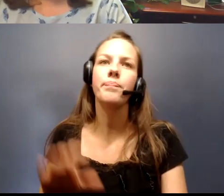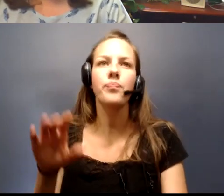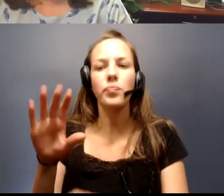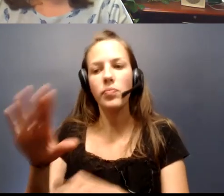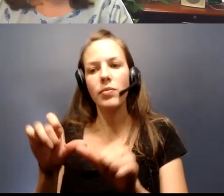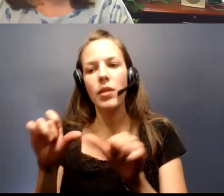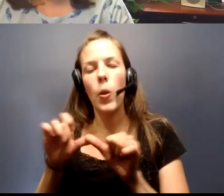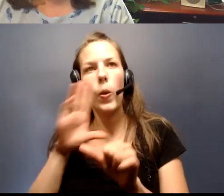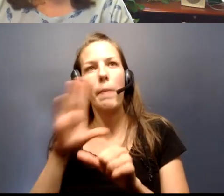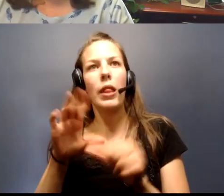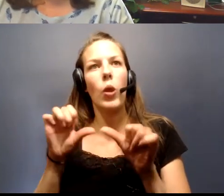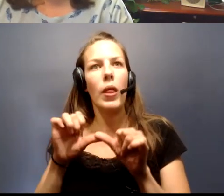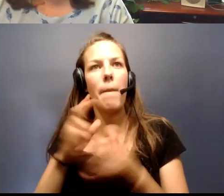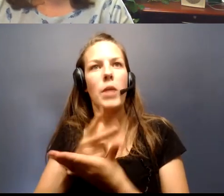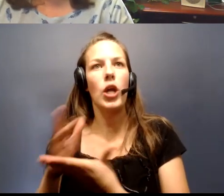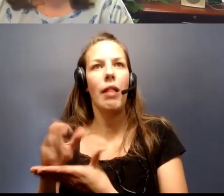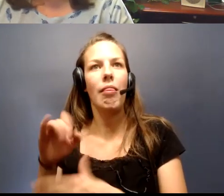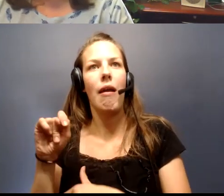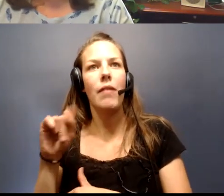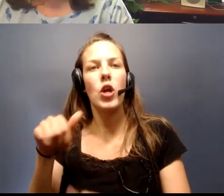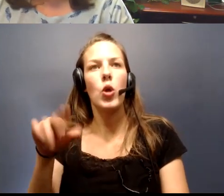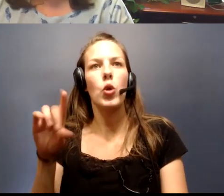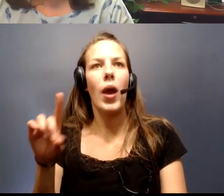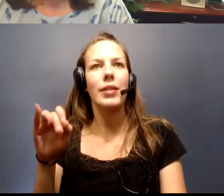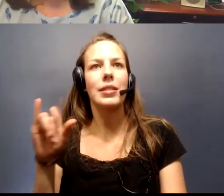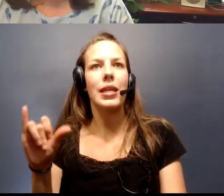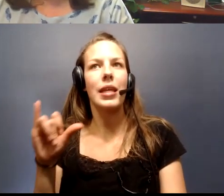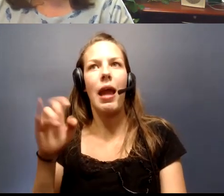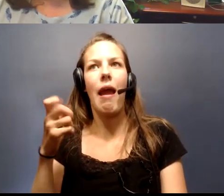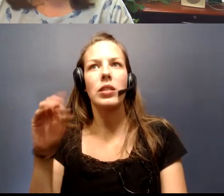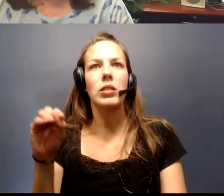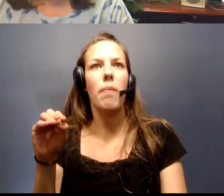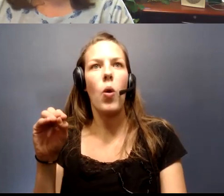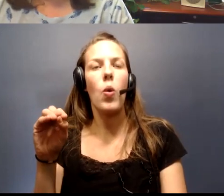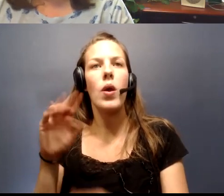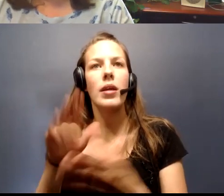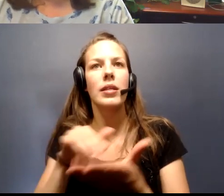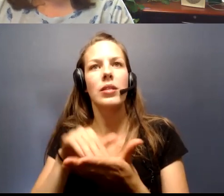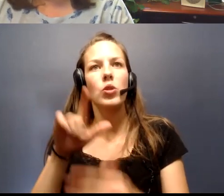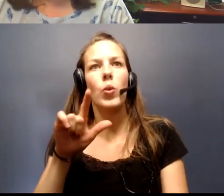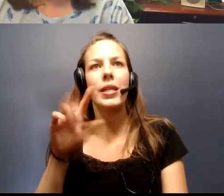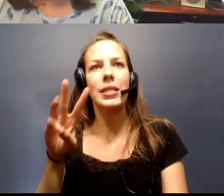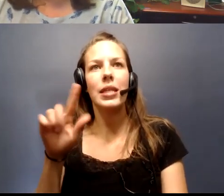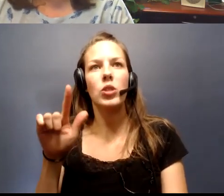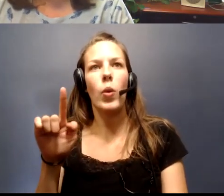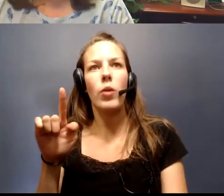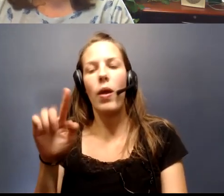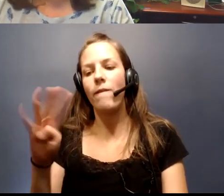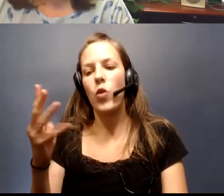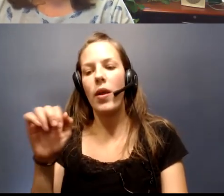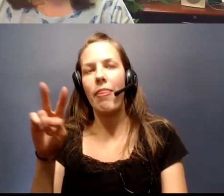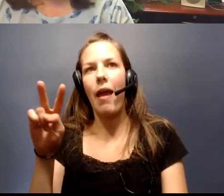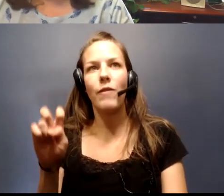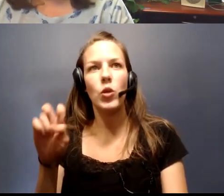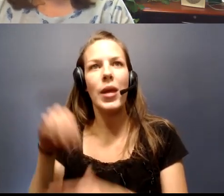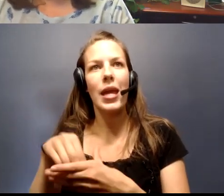located in the parking lot of the Quad City Expo Center, which is at 2621 4th Avenue in Rock Island,